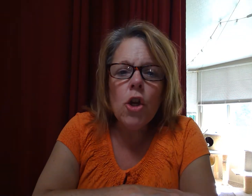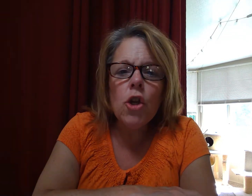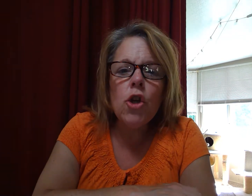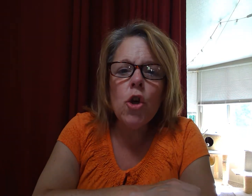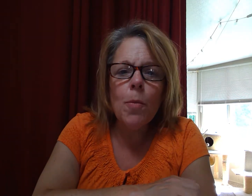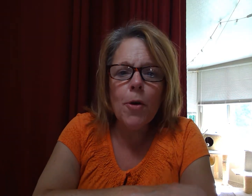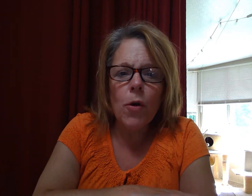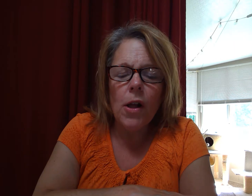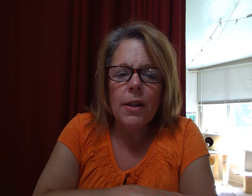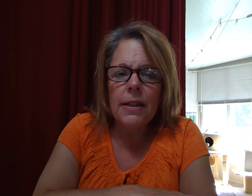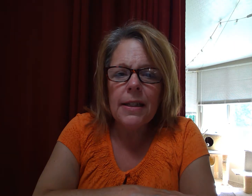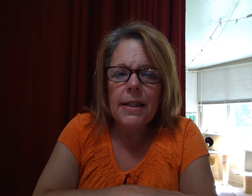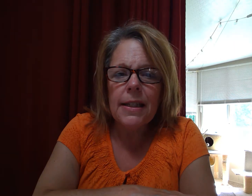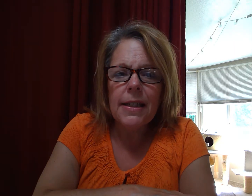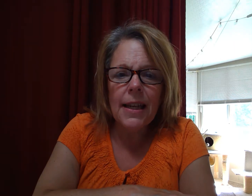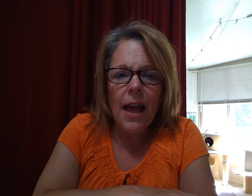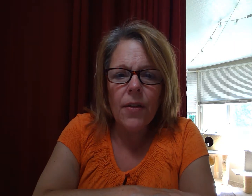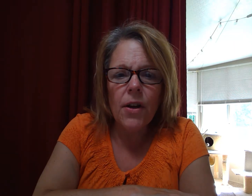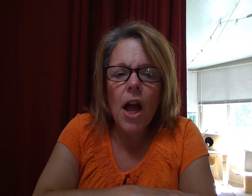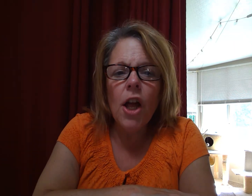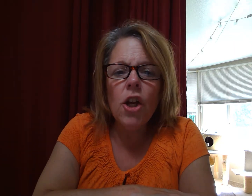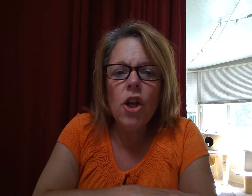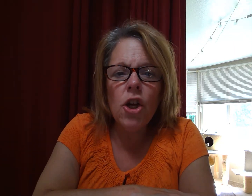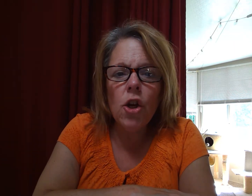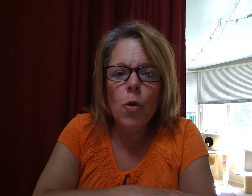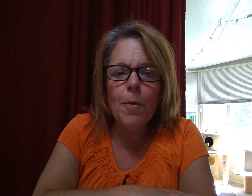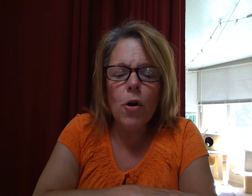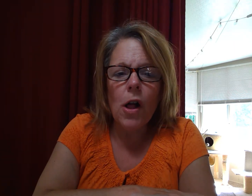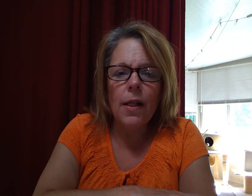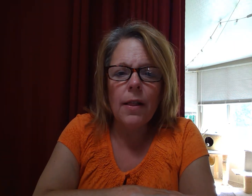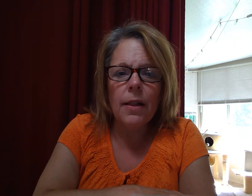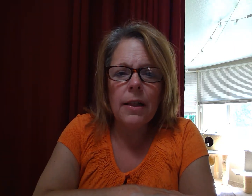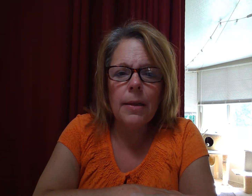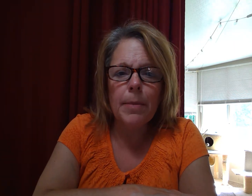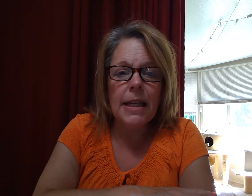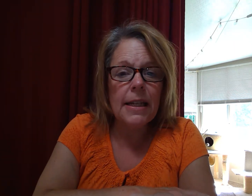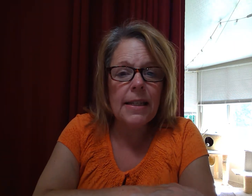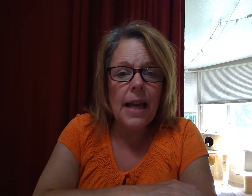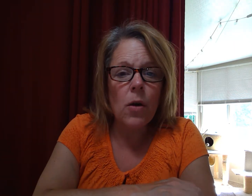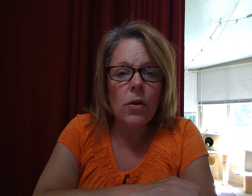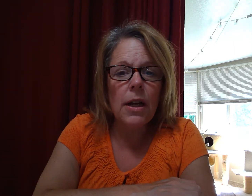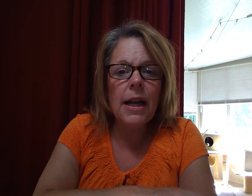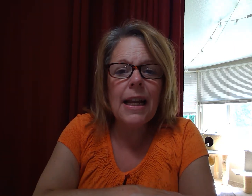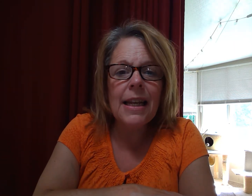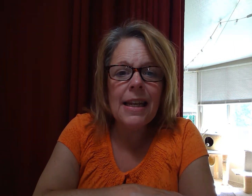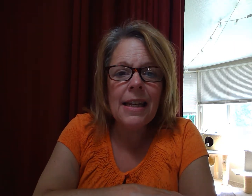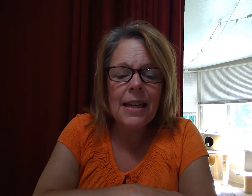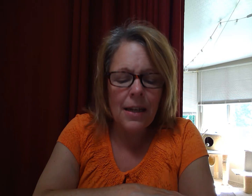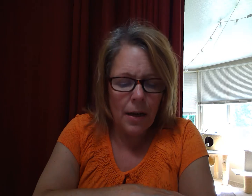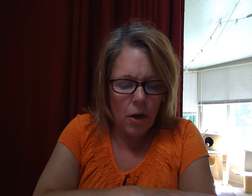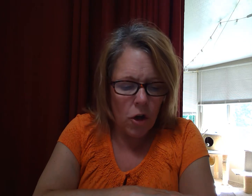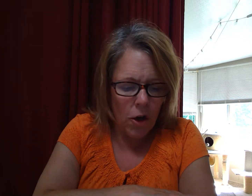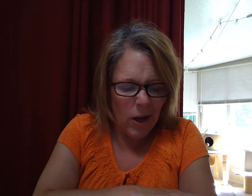Numeral. Together. Numeral. Beginning sound. Mm. Good.